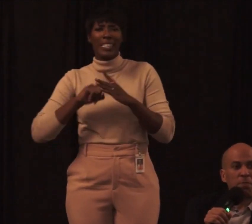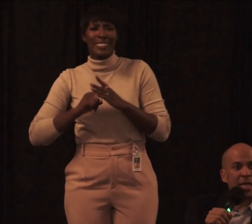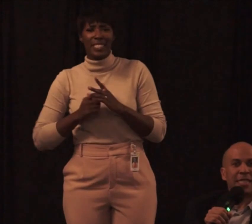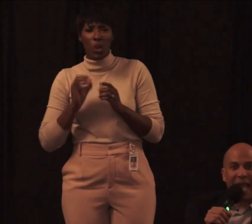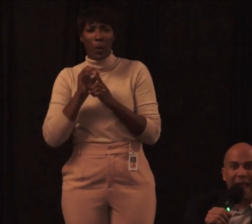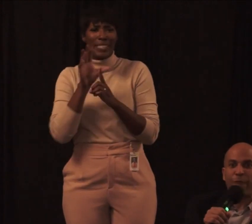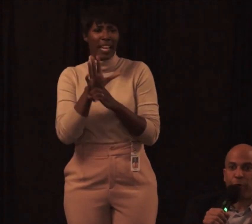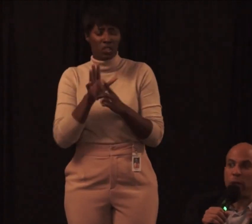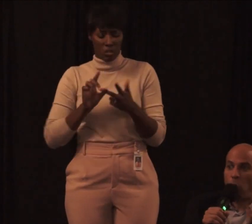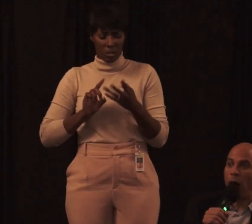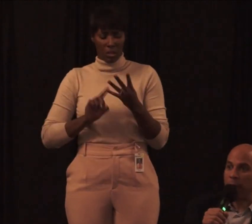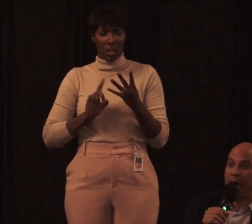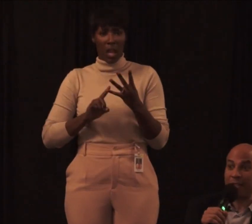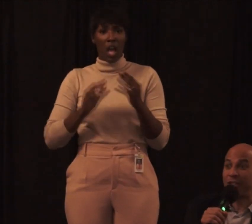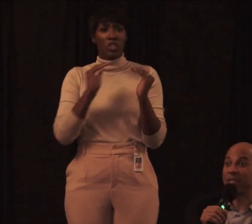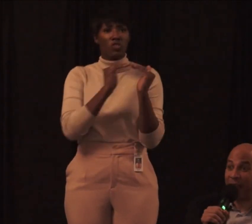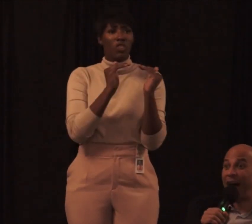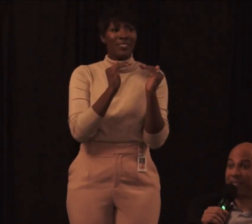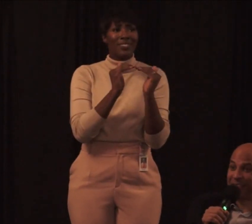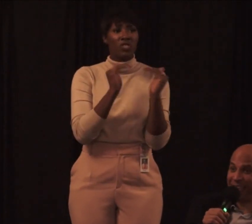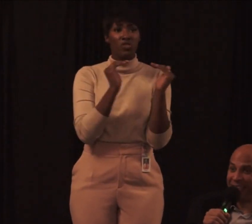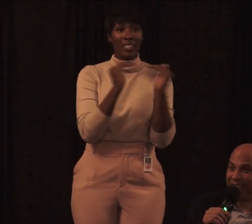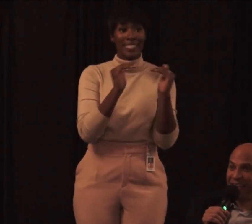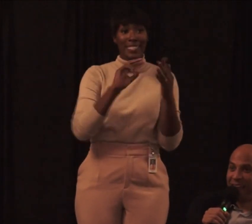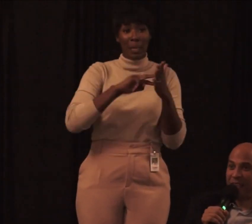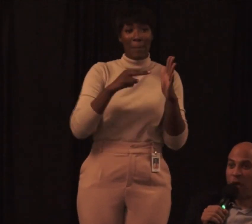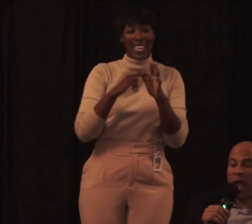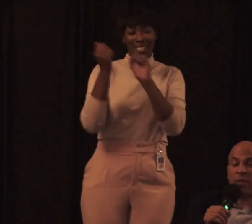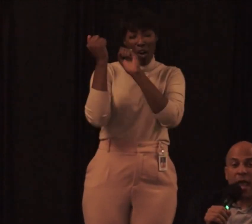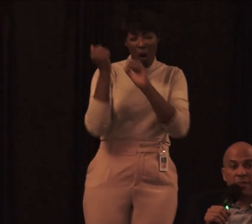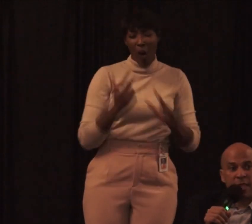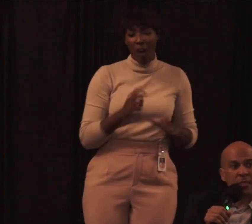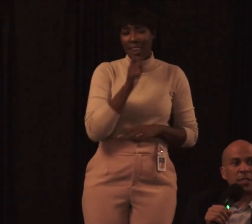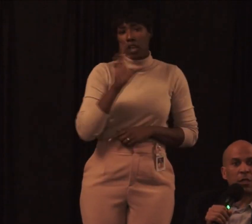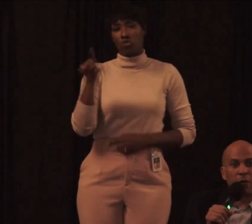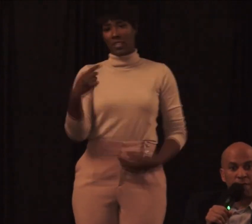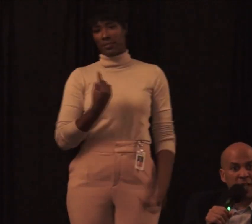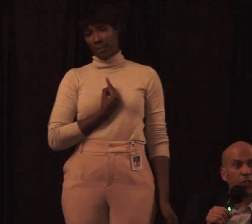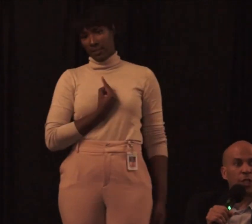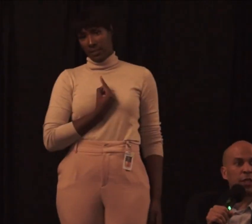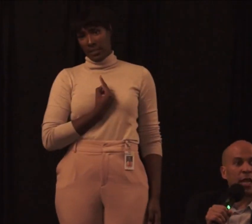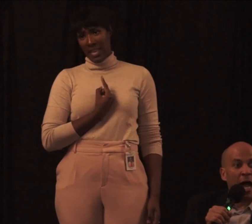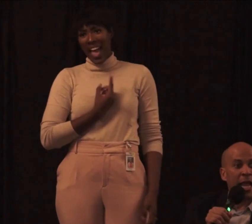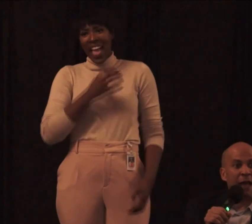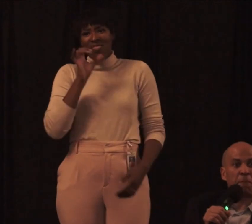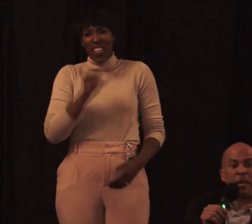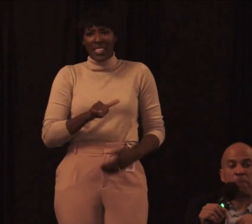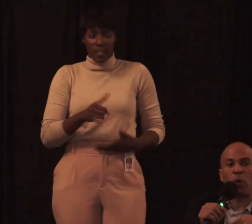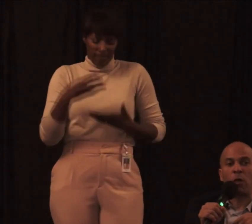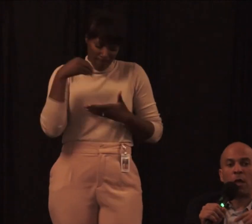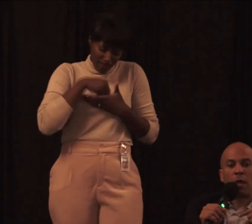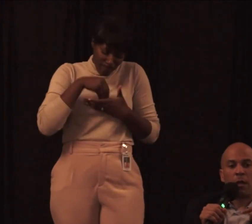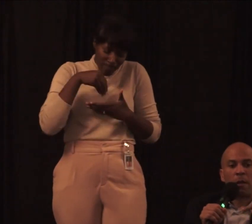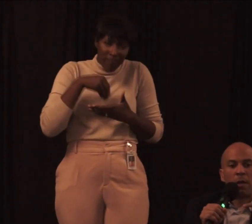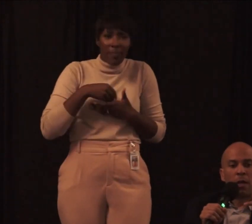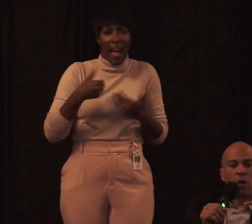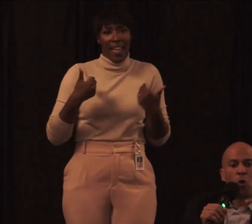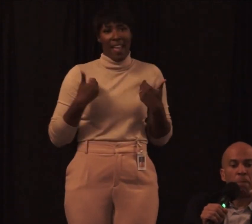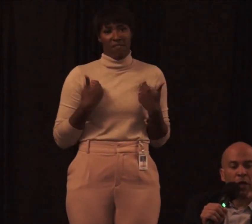Justice means everyone, not just us. And this is the conviction that I have. People